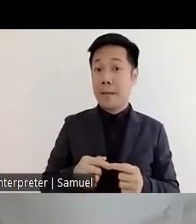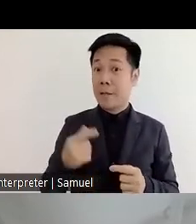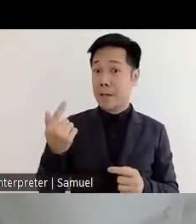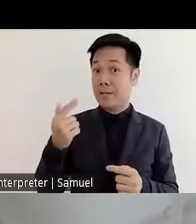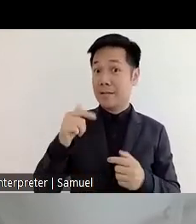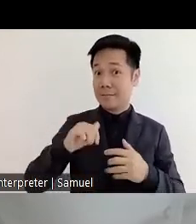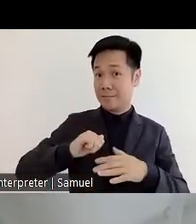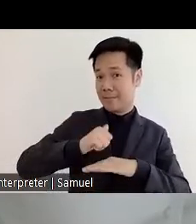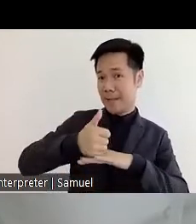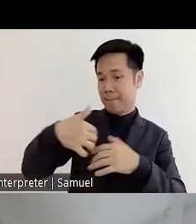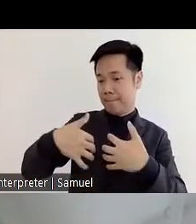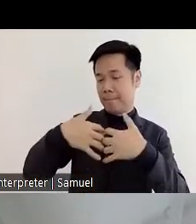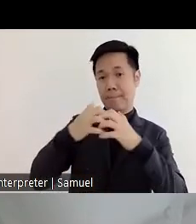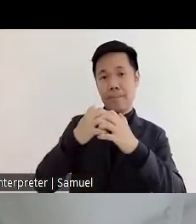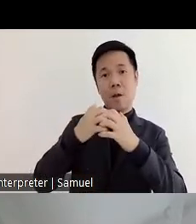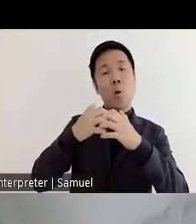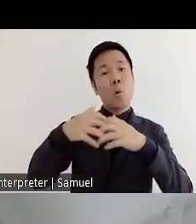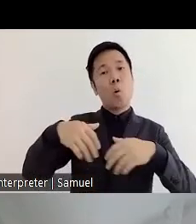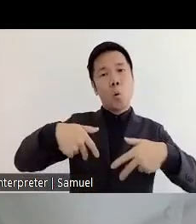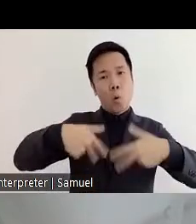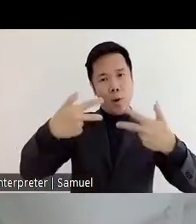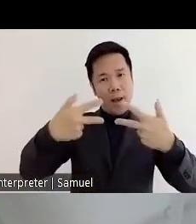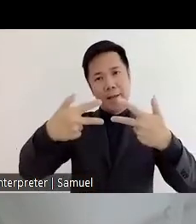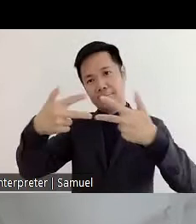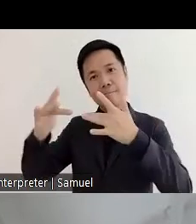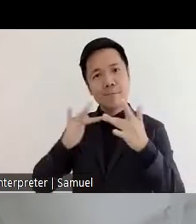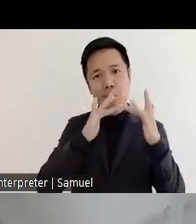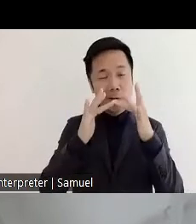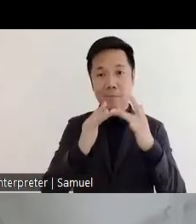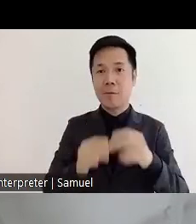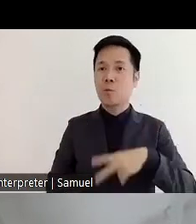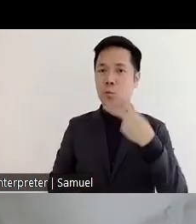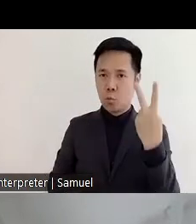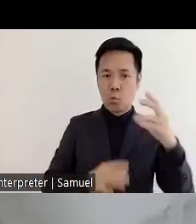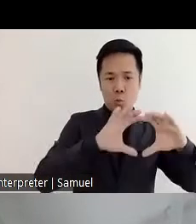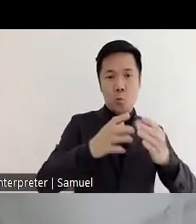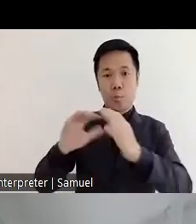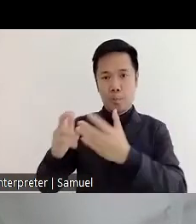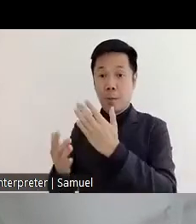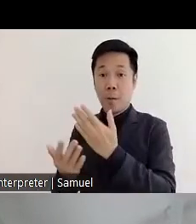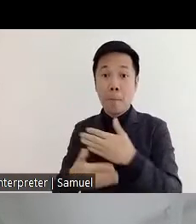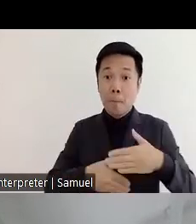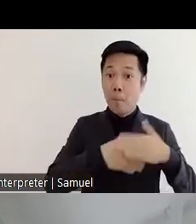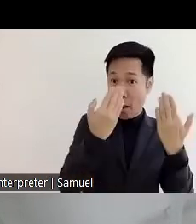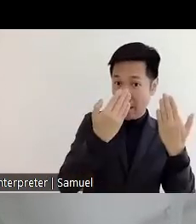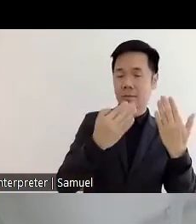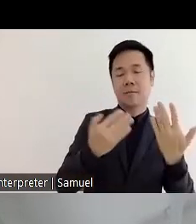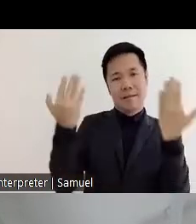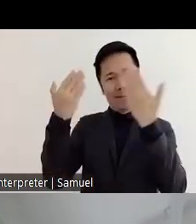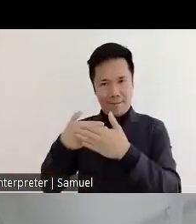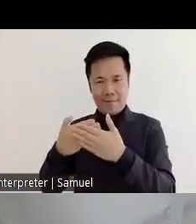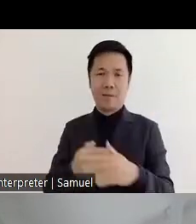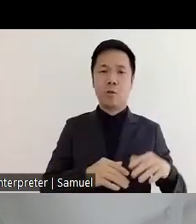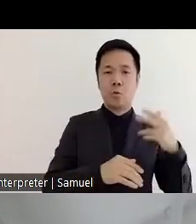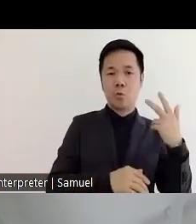which has two batches. One is the morning, one is the afternoon batch of three hours each.